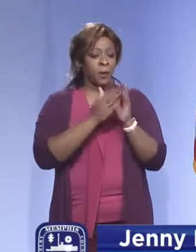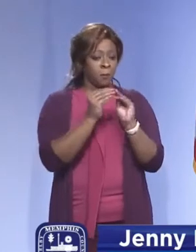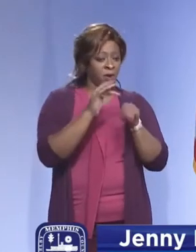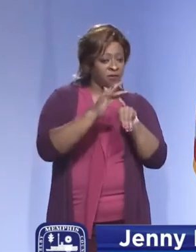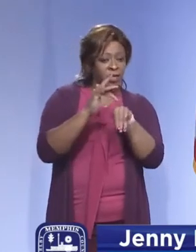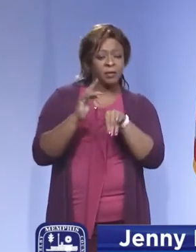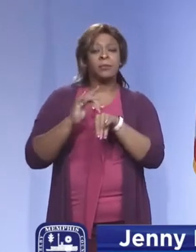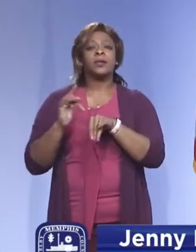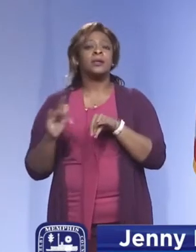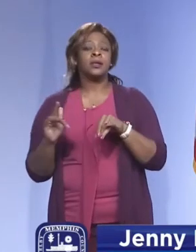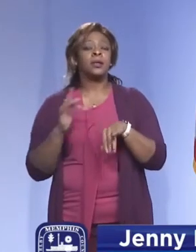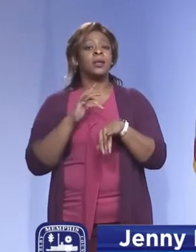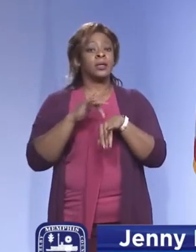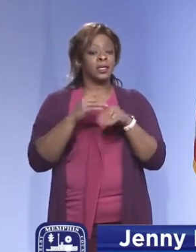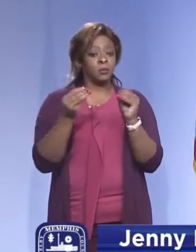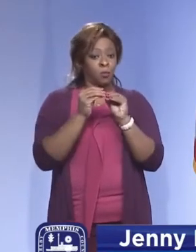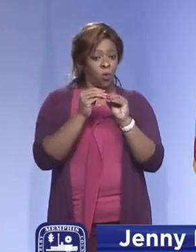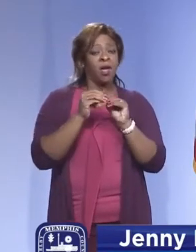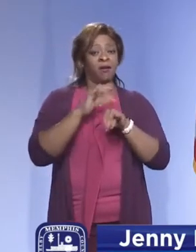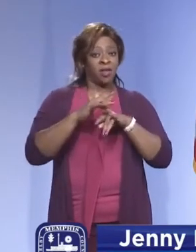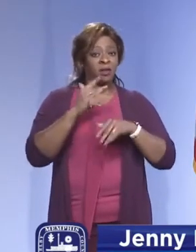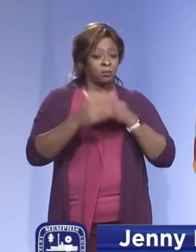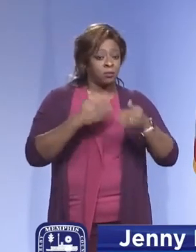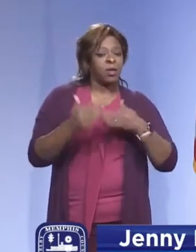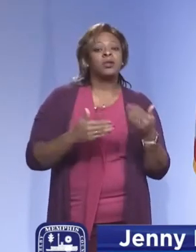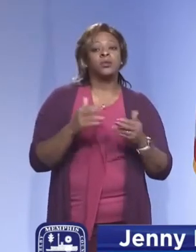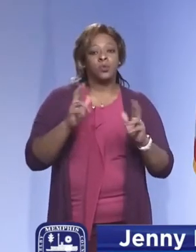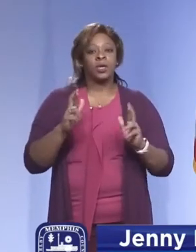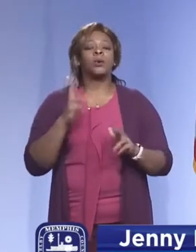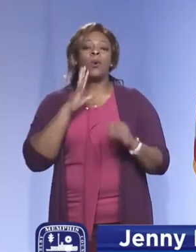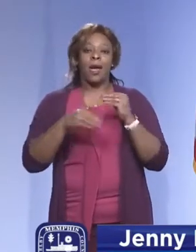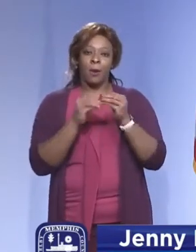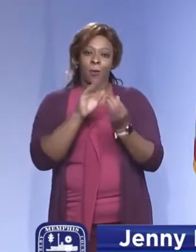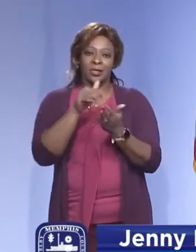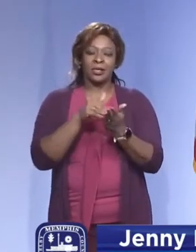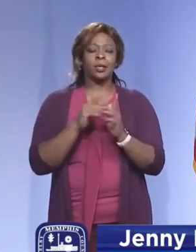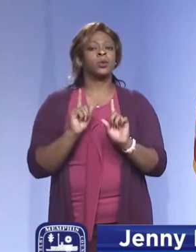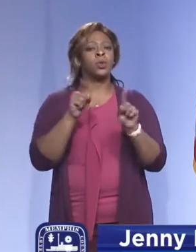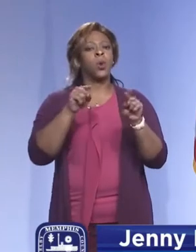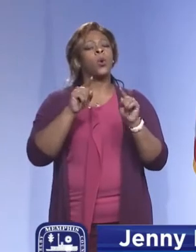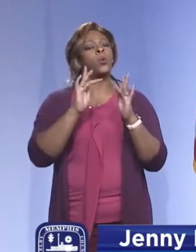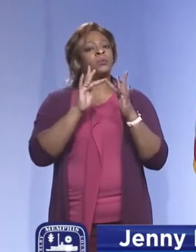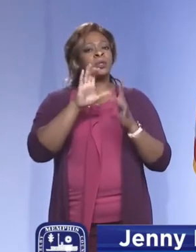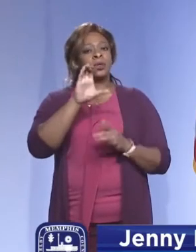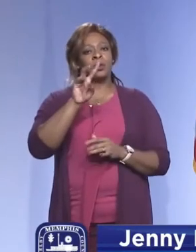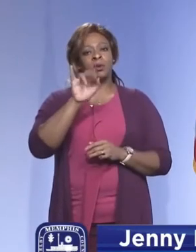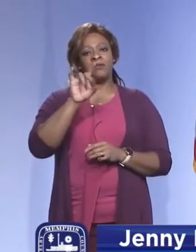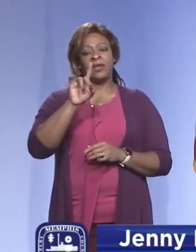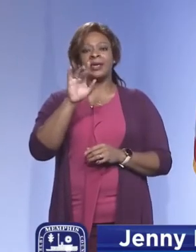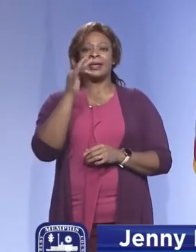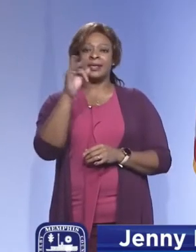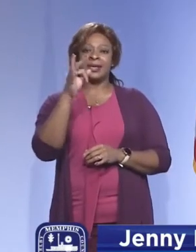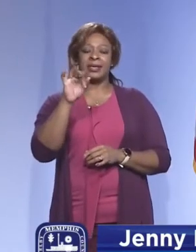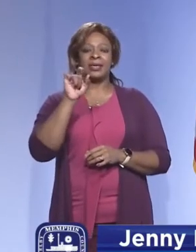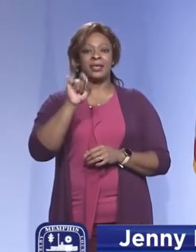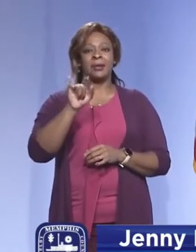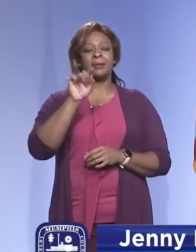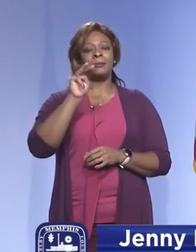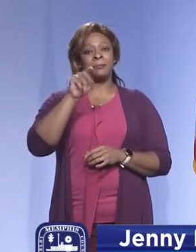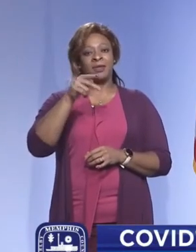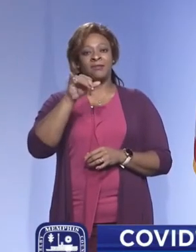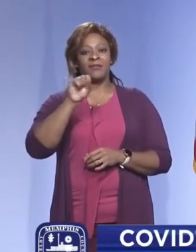and as testing becomes more widely available. So please visit the website COVID19.MemphisTN